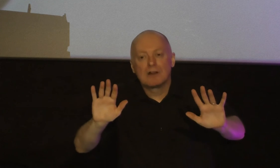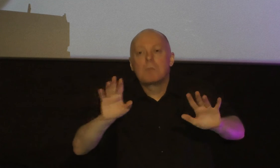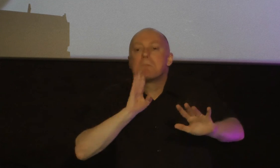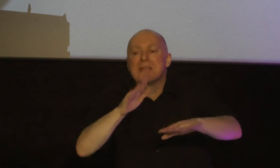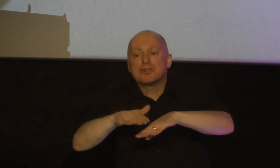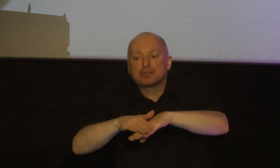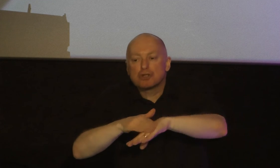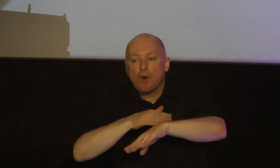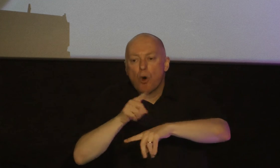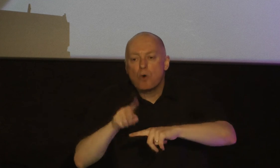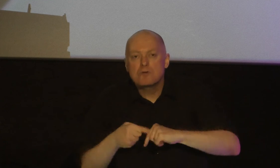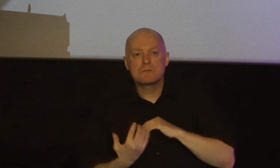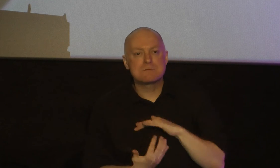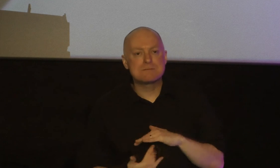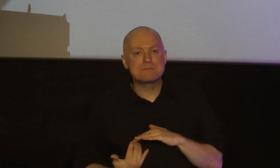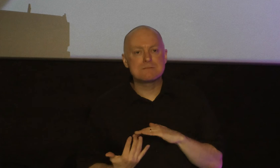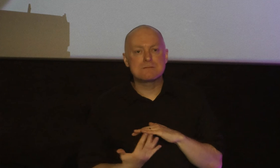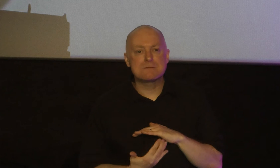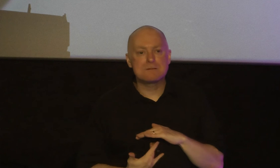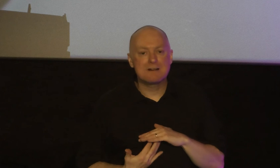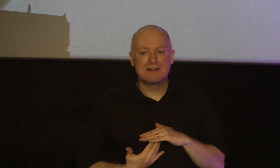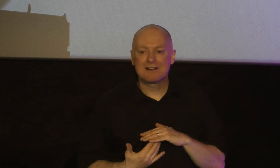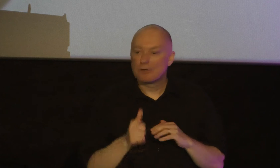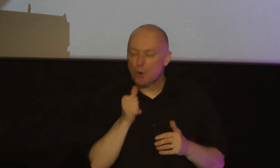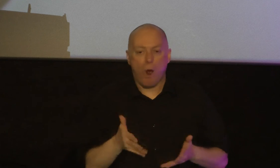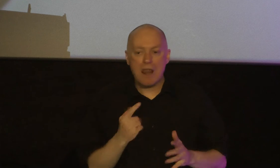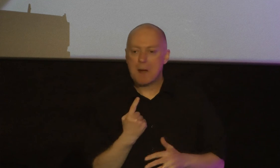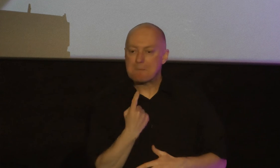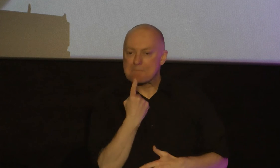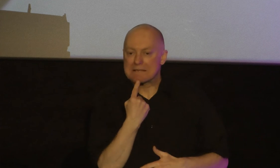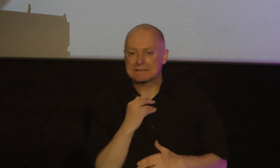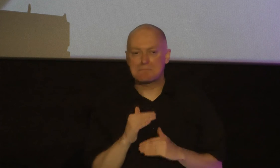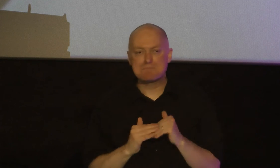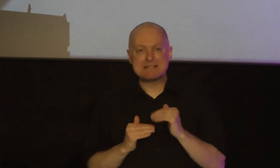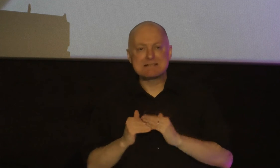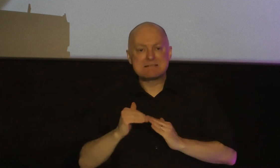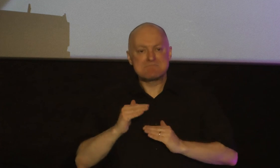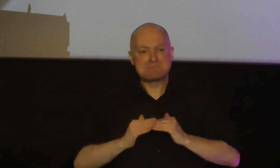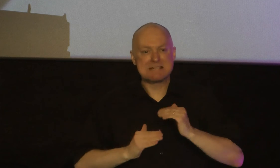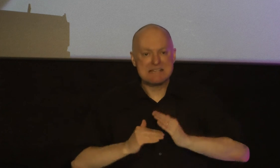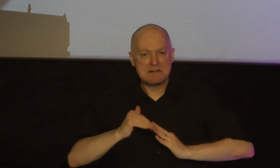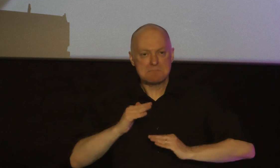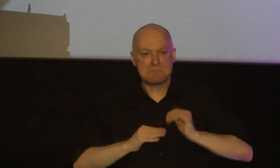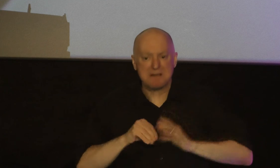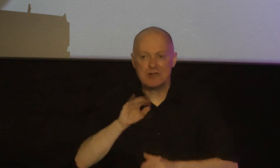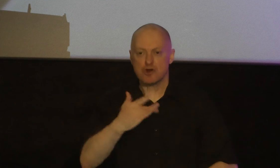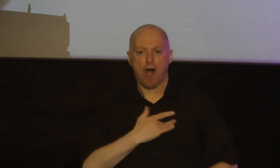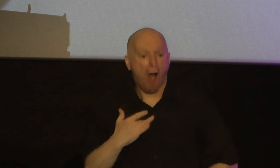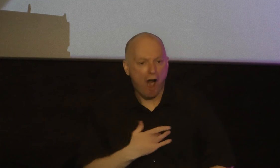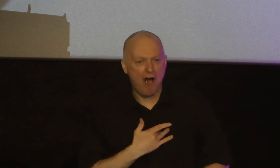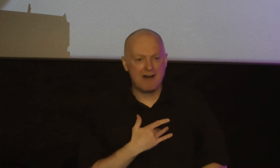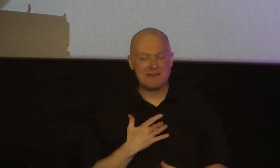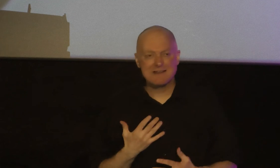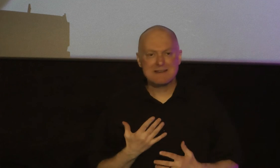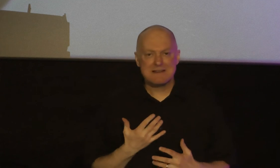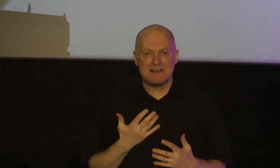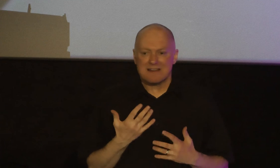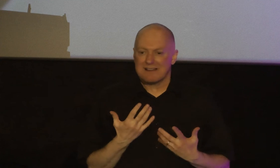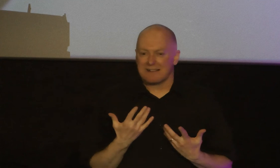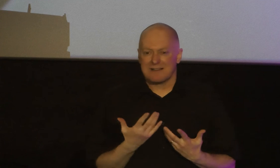slow to allowing this quiet bitterness and resentfulness to simmer in your heart and to smolder in your heart slow